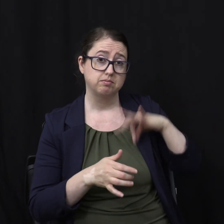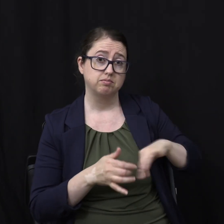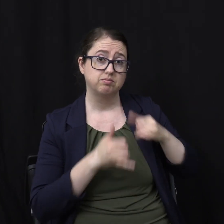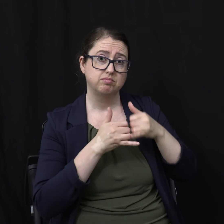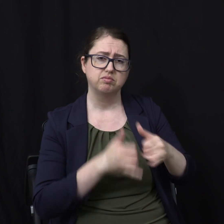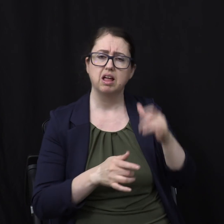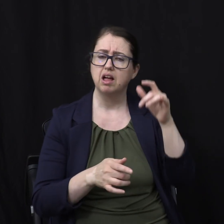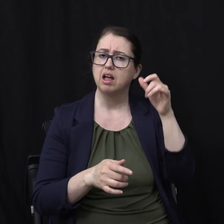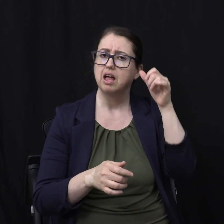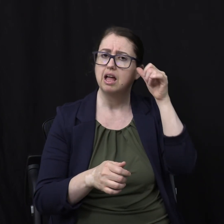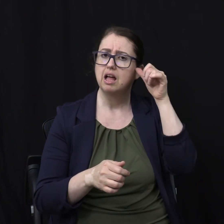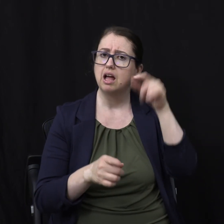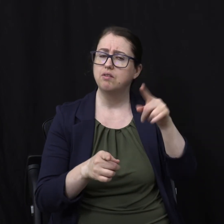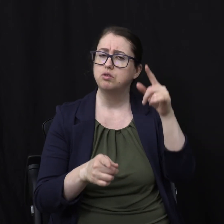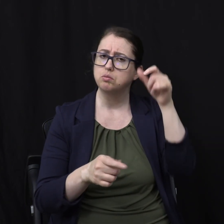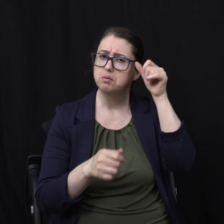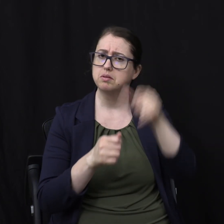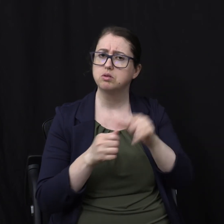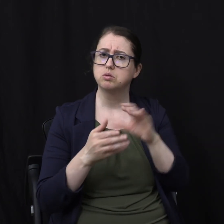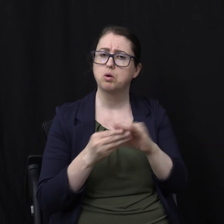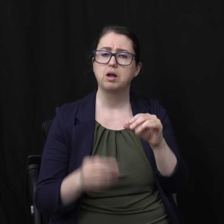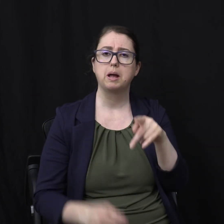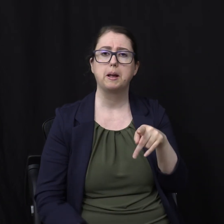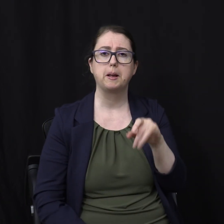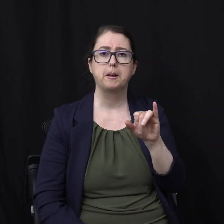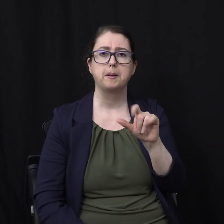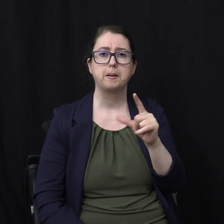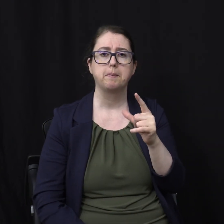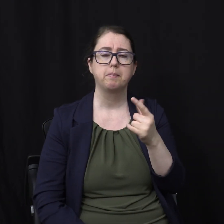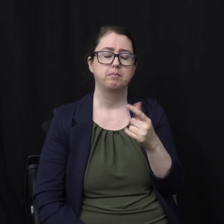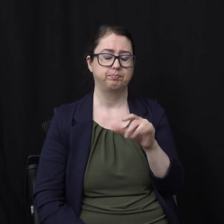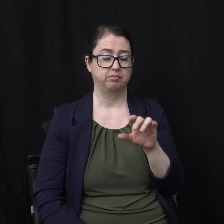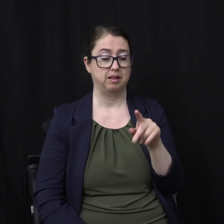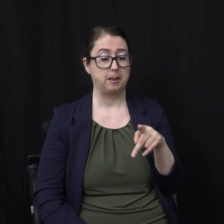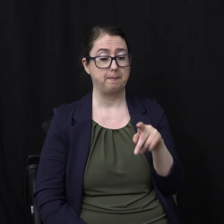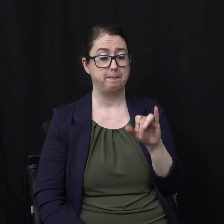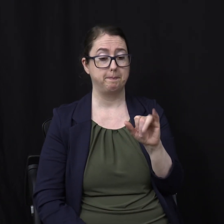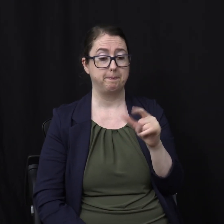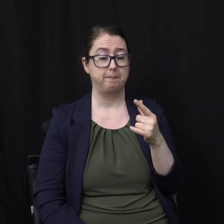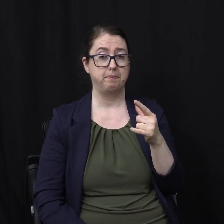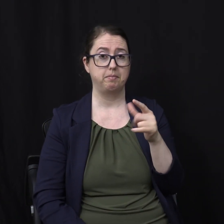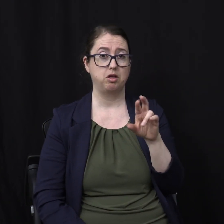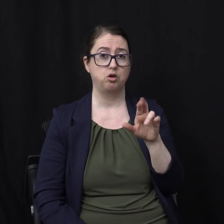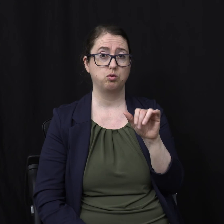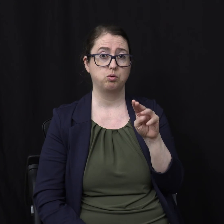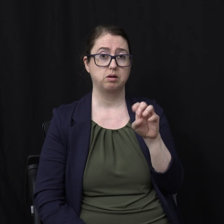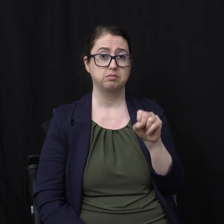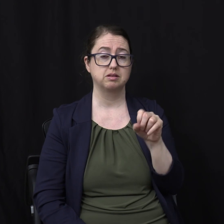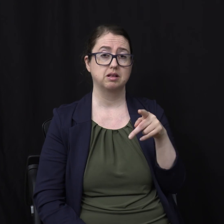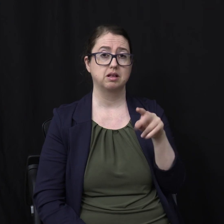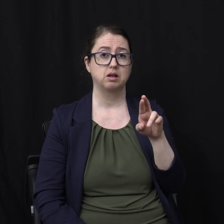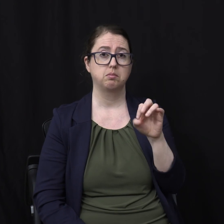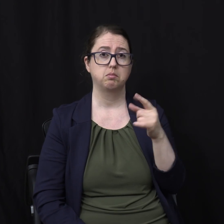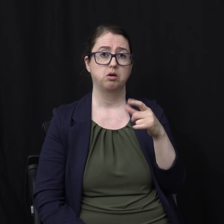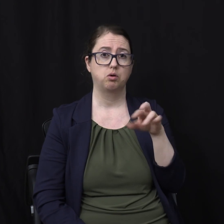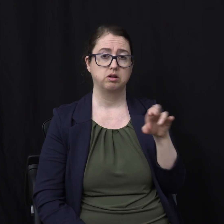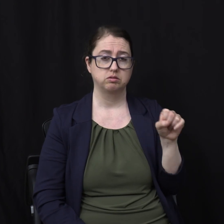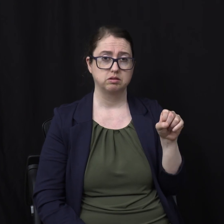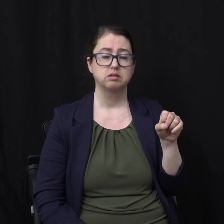Pilgrim's progress Have you ever heard Of that one That's another allegory Not in the Bible Of course But that's a later story That was written By John Bunyan So using